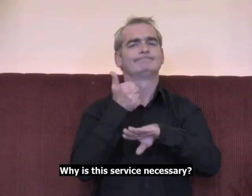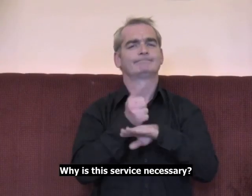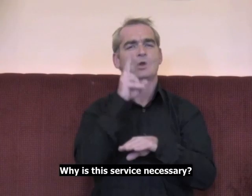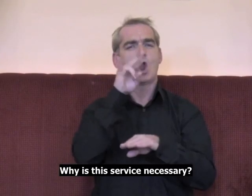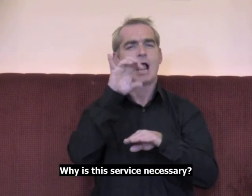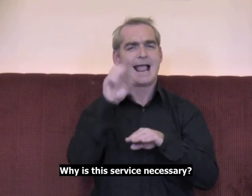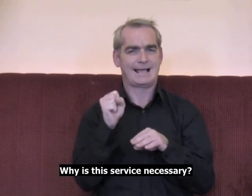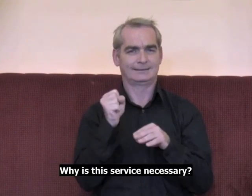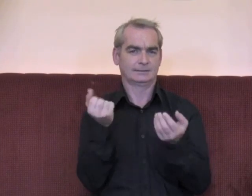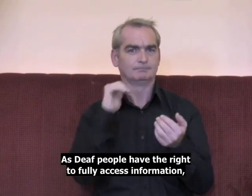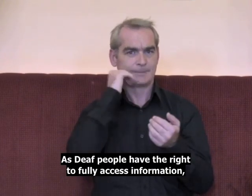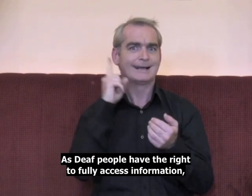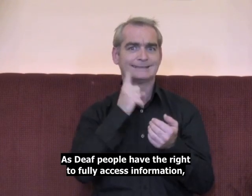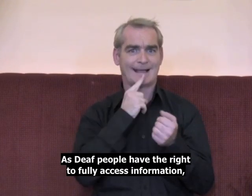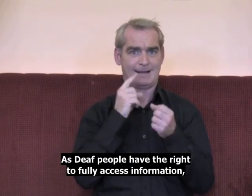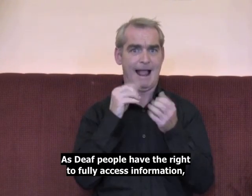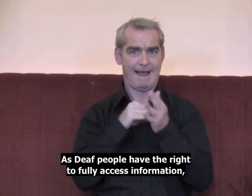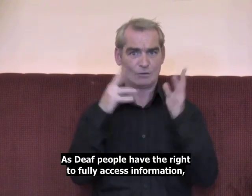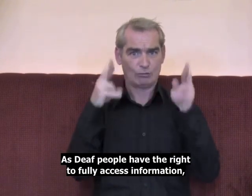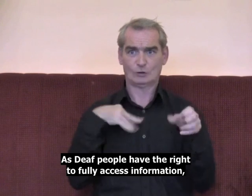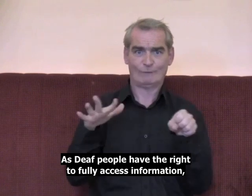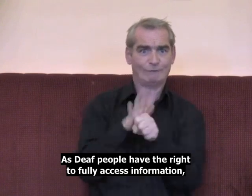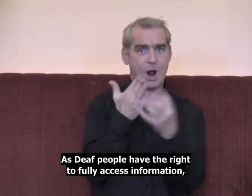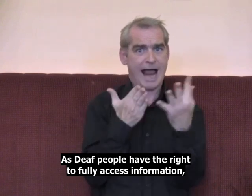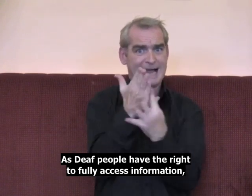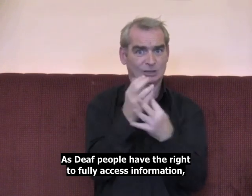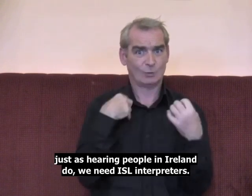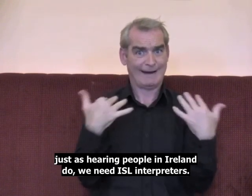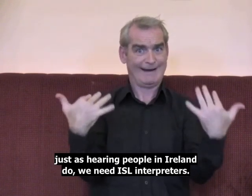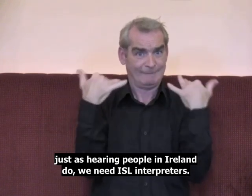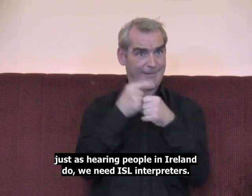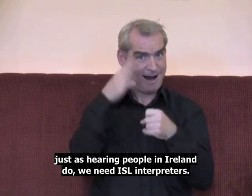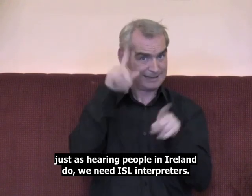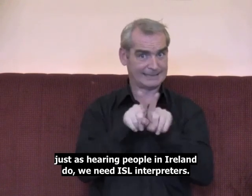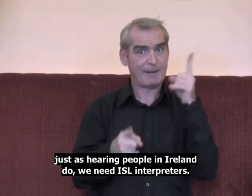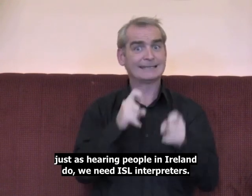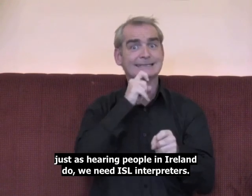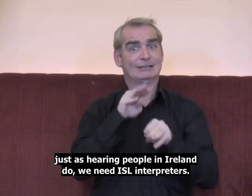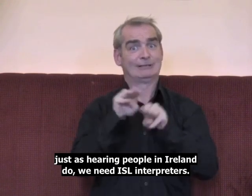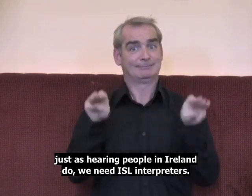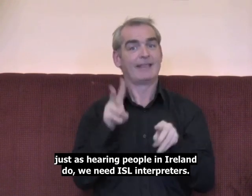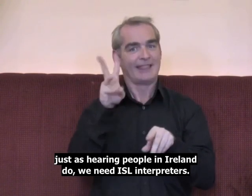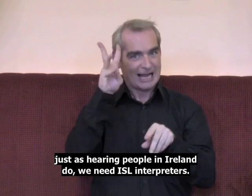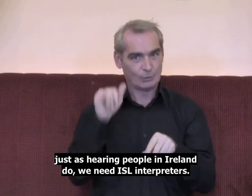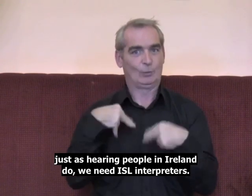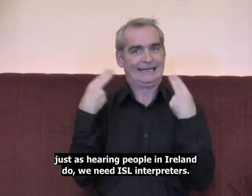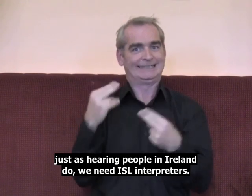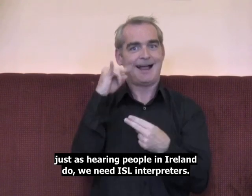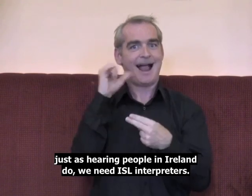this service necessary? As deaf people have the right to fully access information, just as hearing people in Ireland do, we need ISL interpreters.